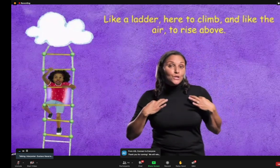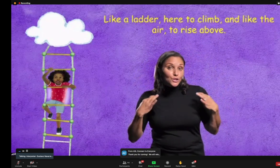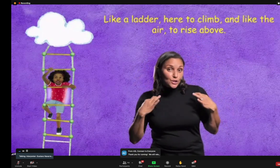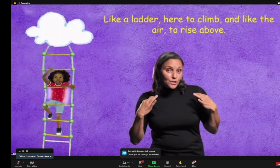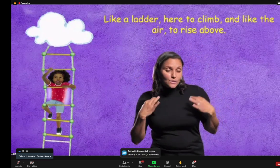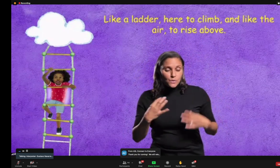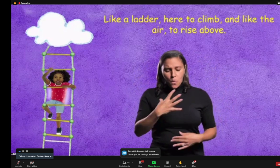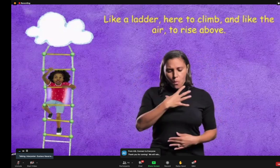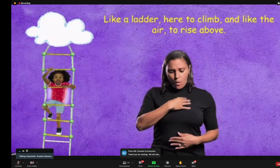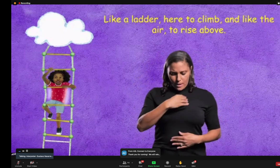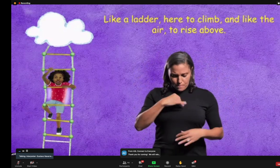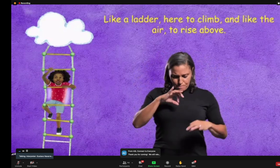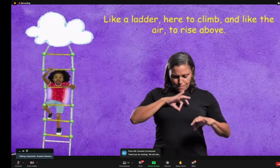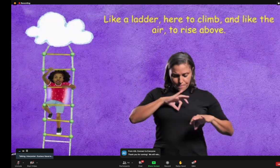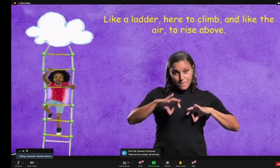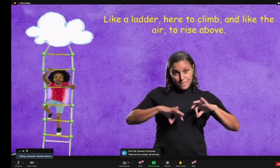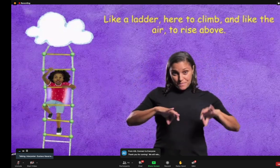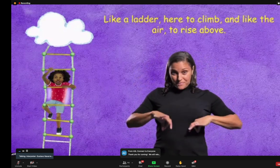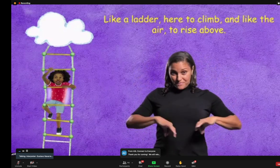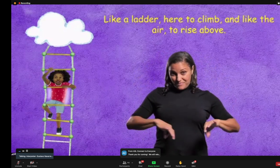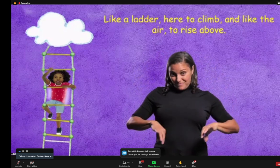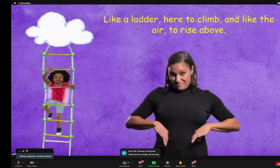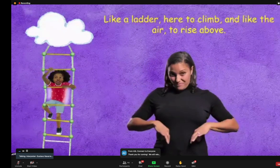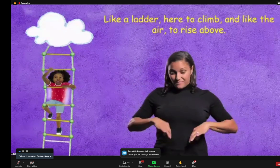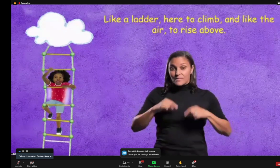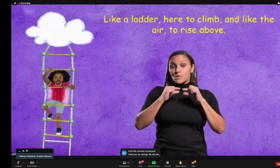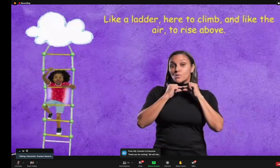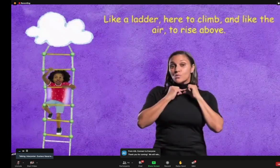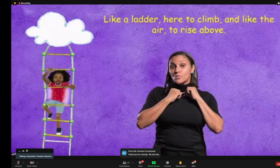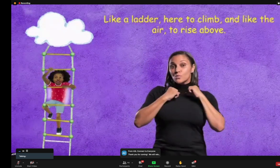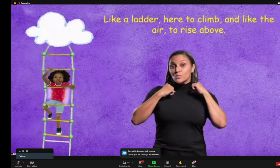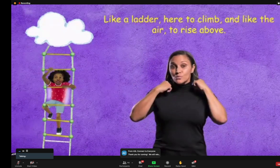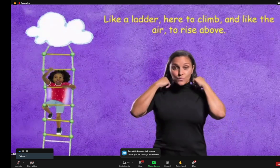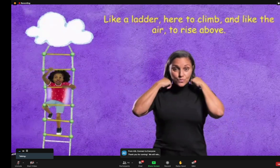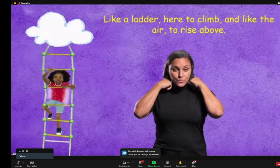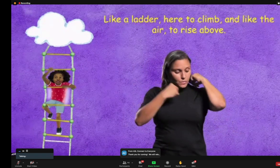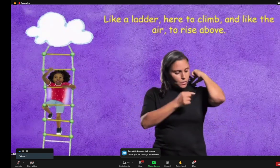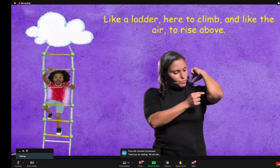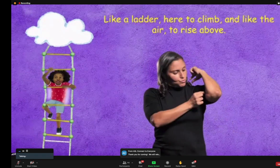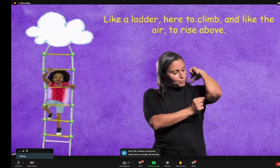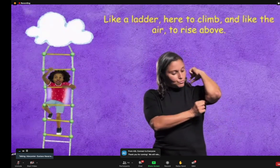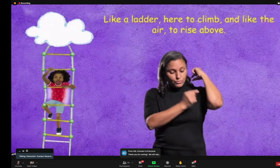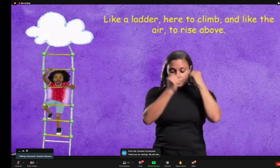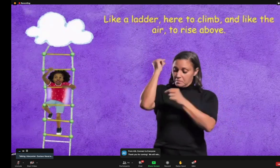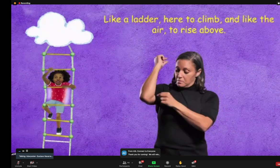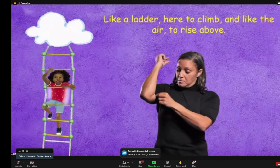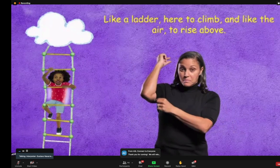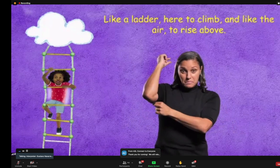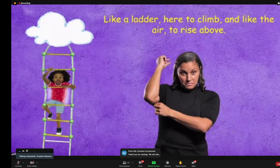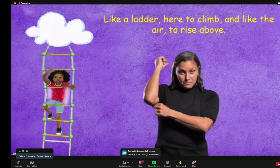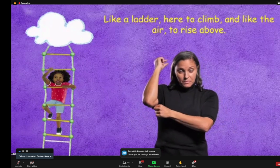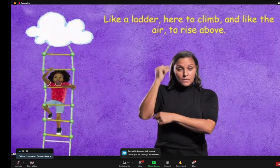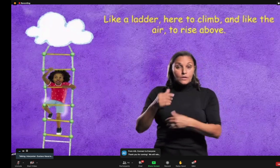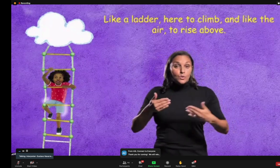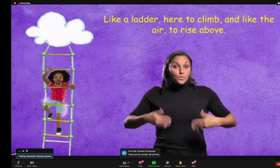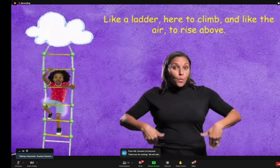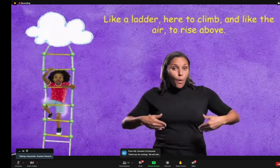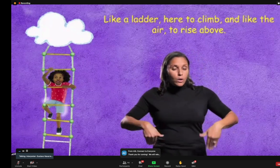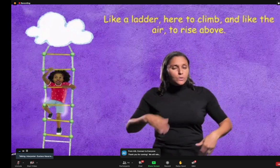a red shirt, with white polka dots, a white collar, and a white trimming around